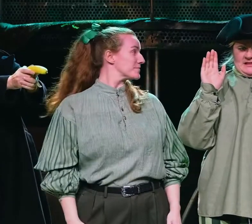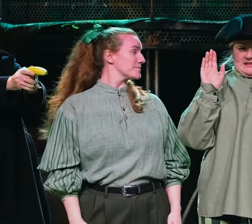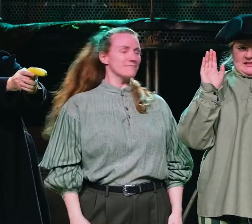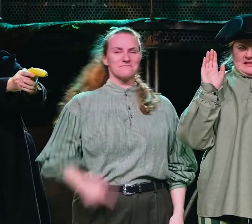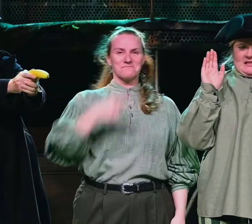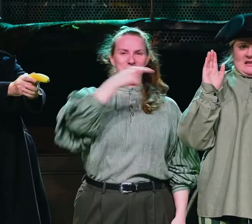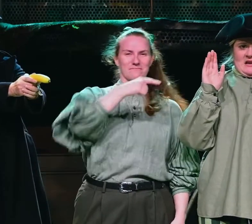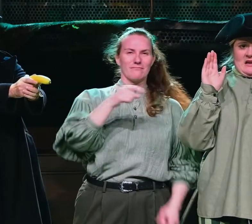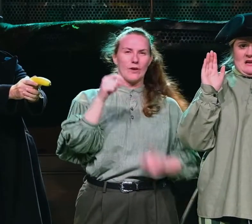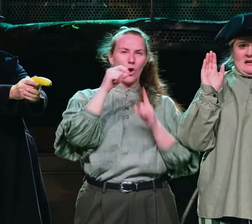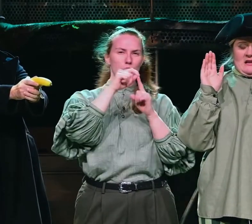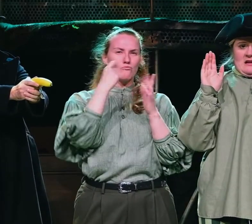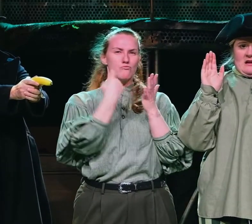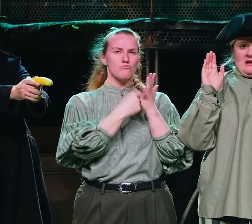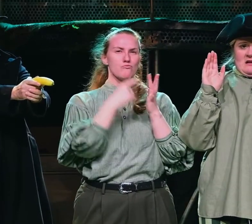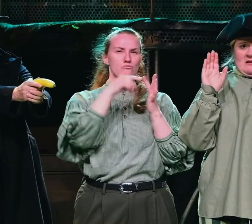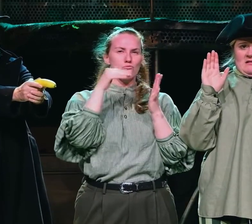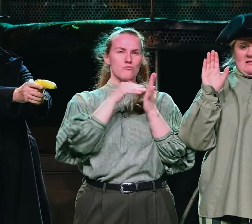And I'm Prezzy.